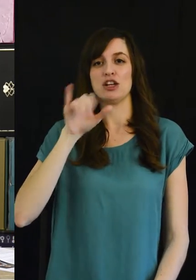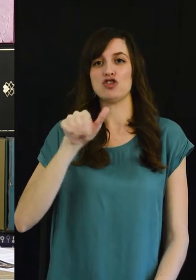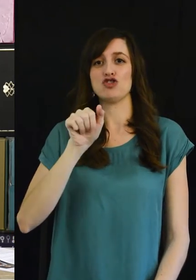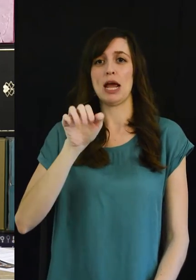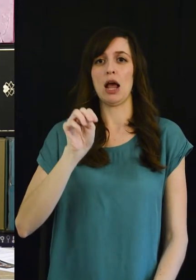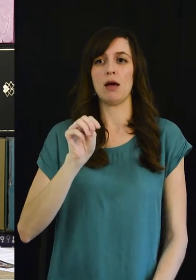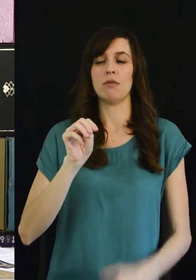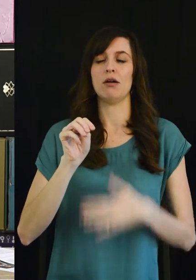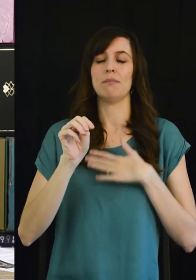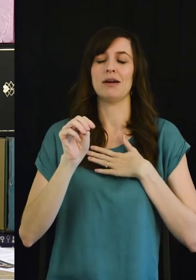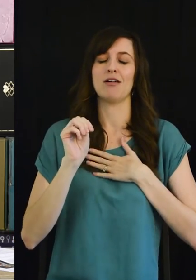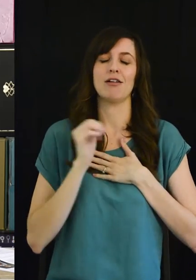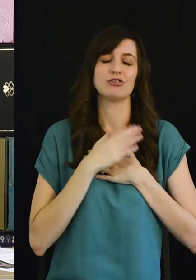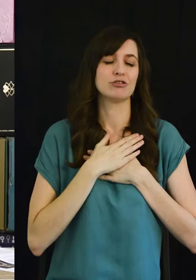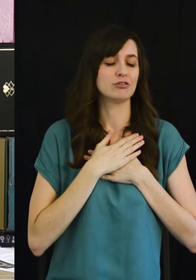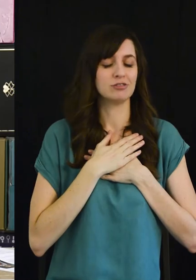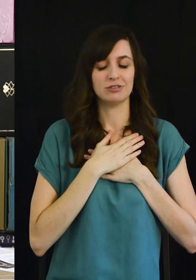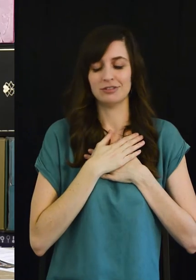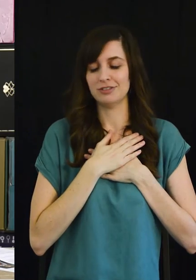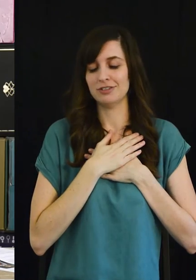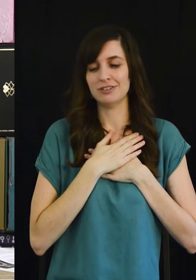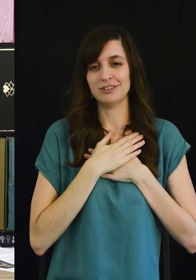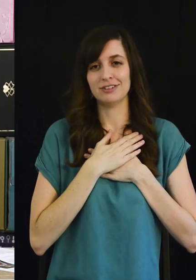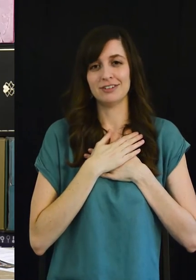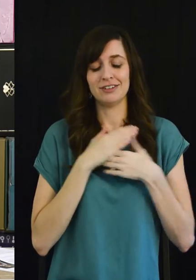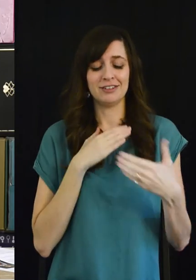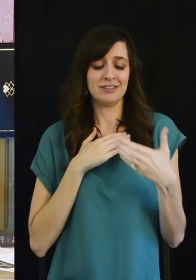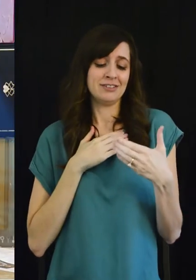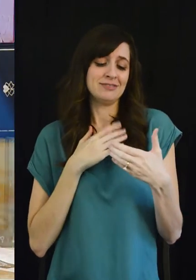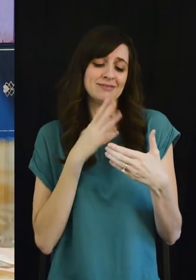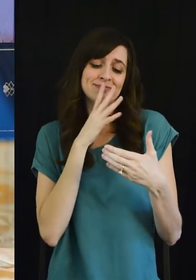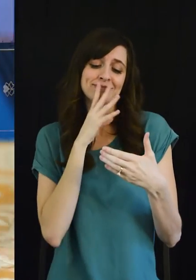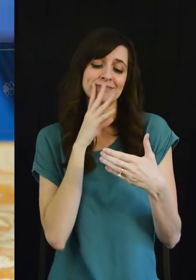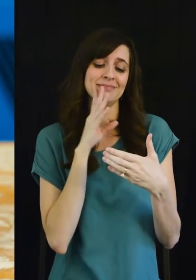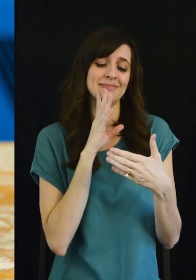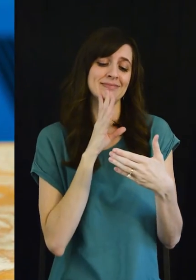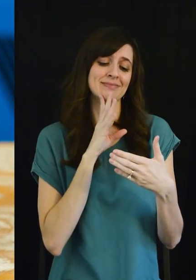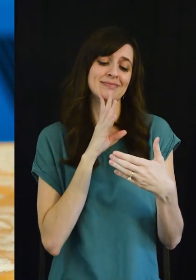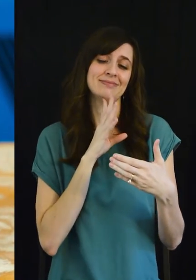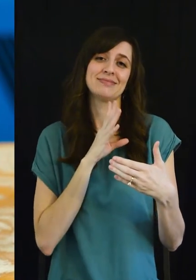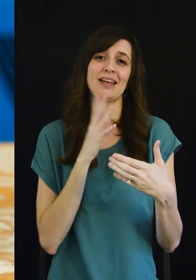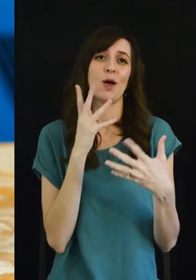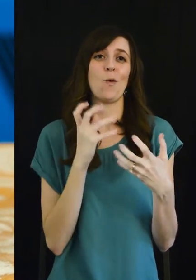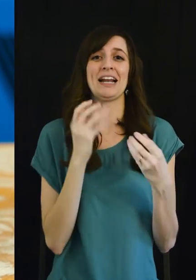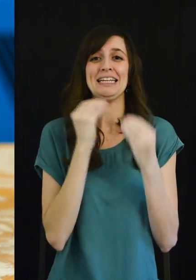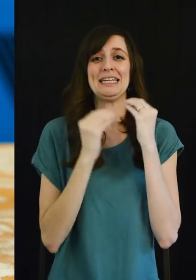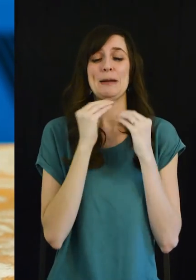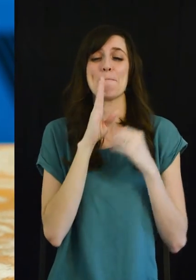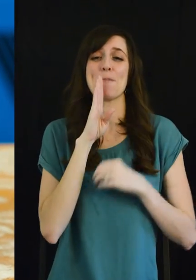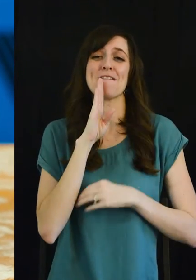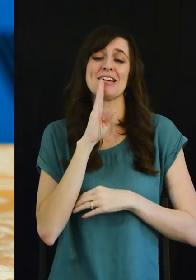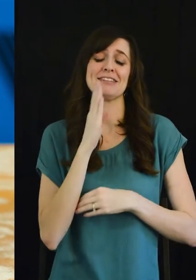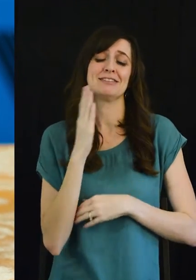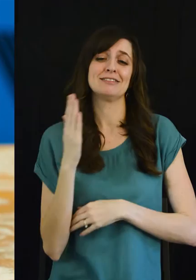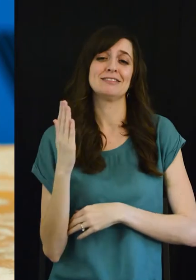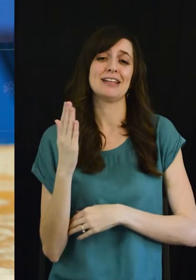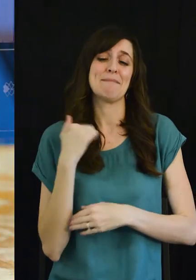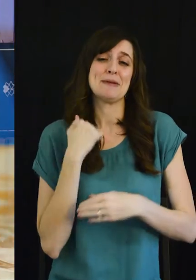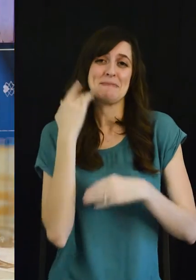that looks so good now I'm craving breakfast I'm gonna have breakfast on the brain after